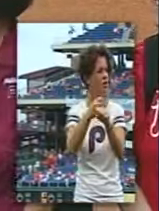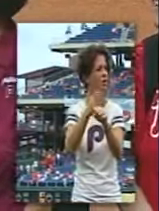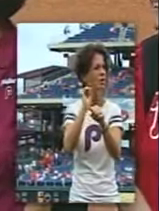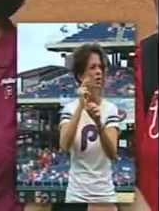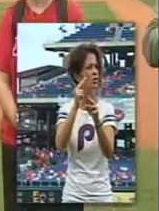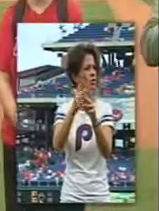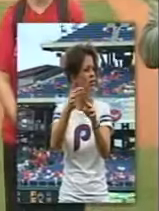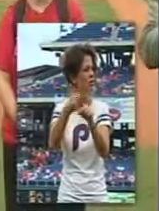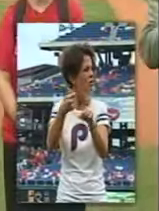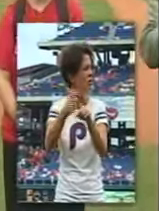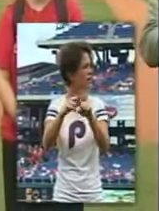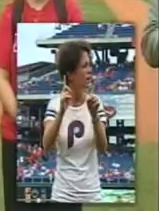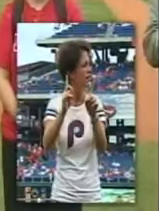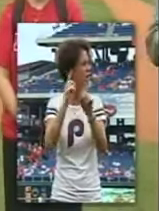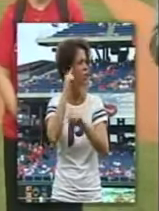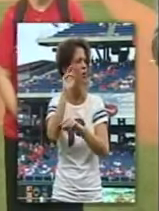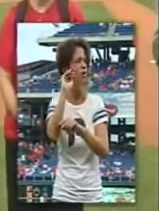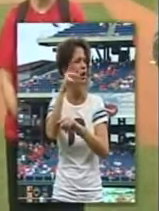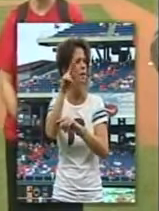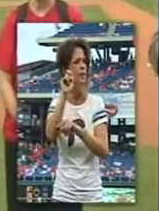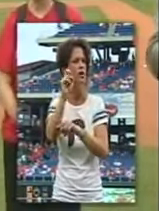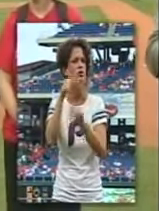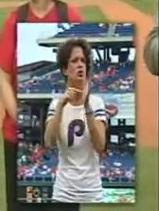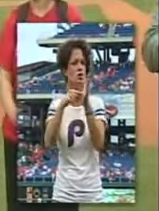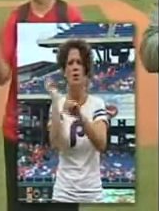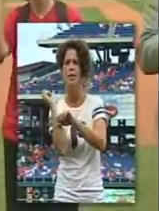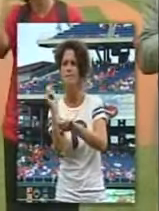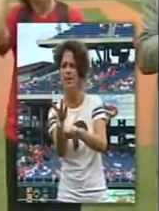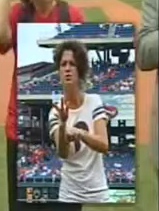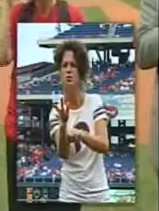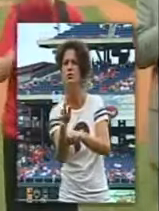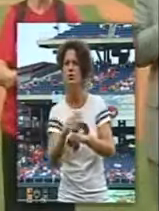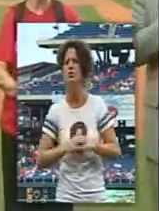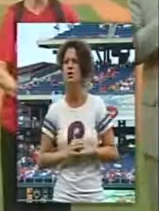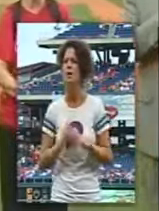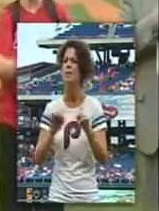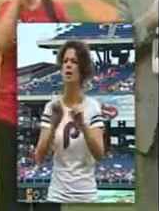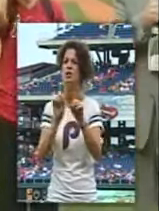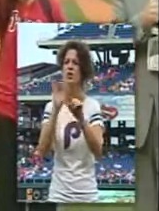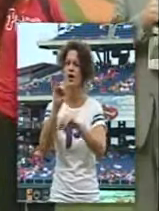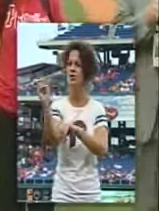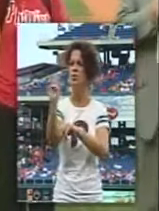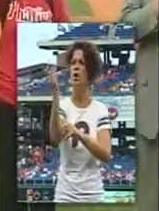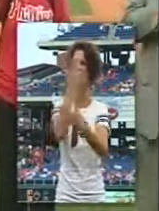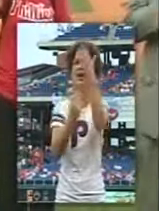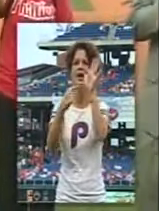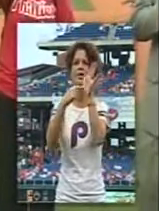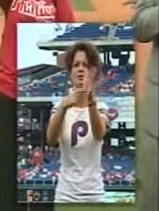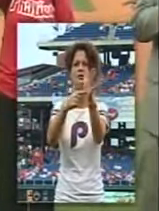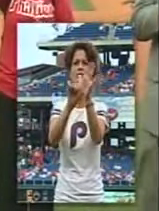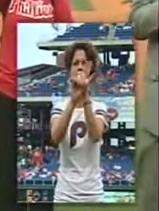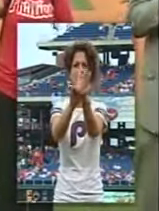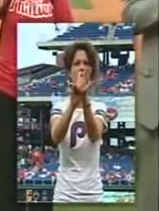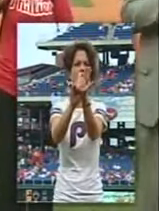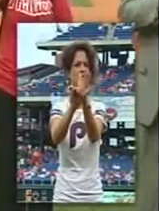he'd look around at the umpire to see what the pitch was, a ball or a strike. And that's where the hand signs for